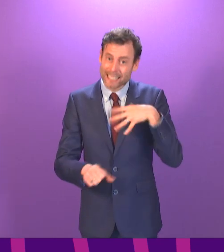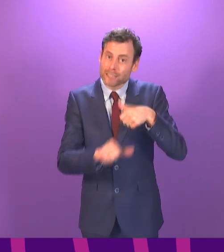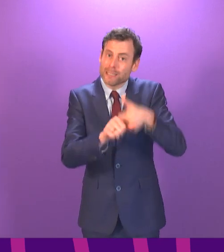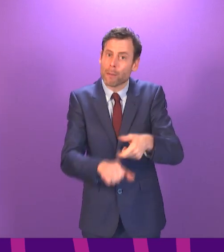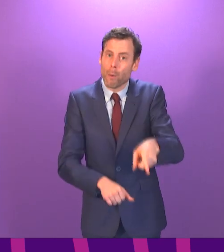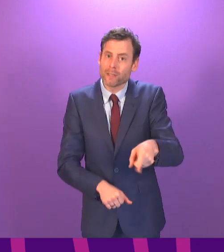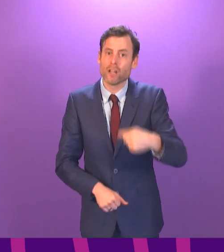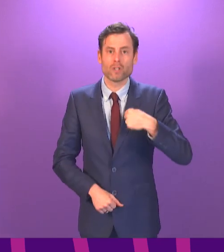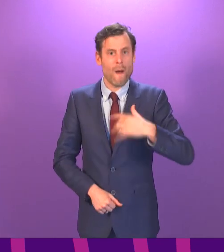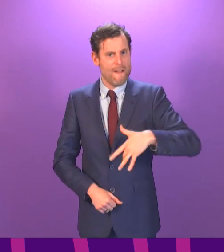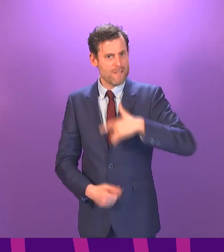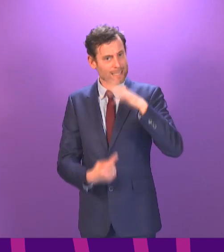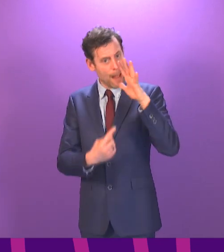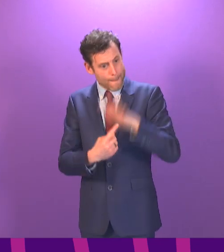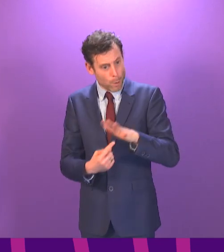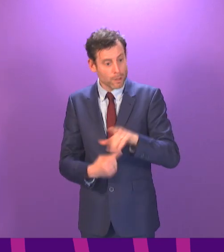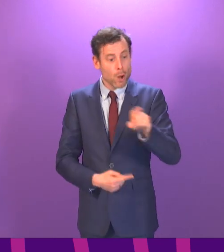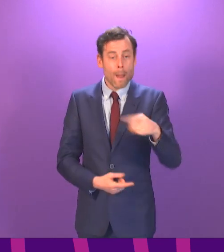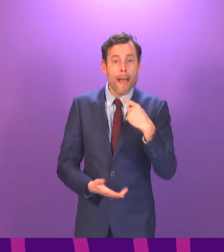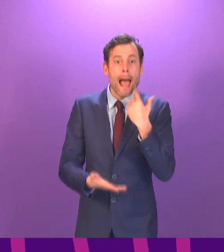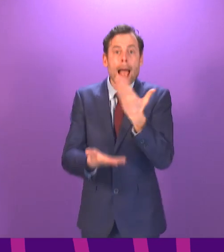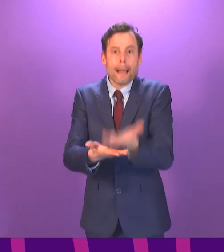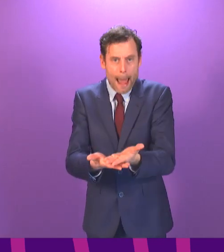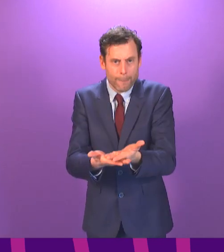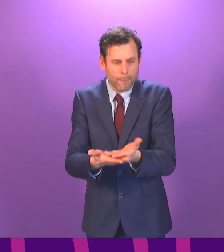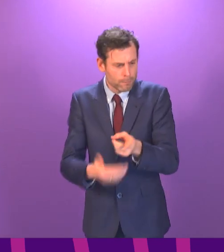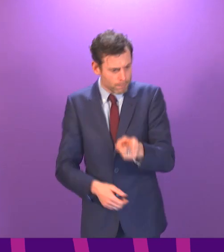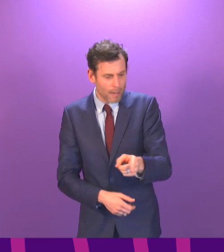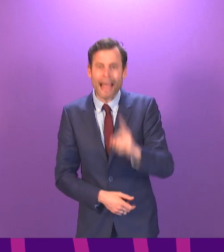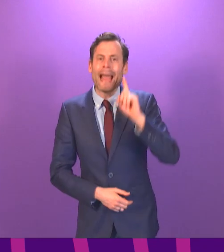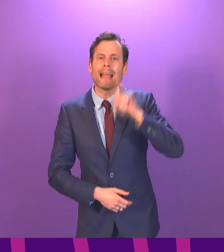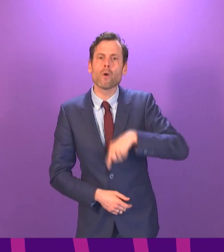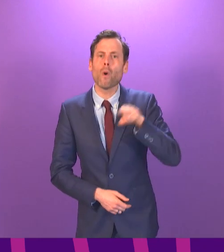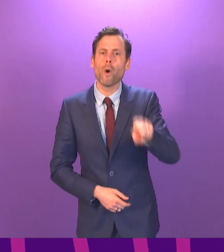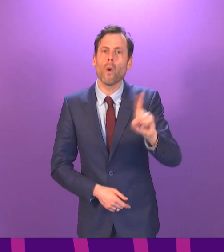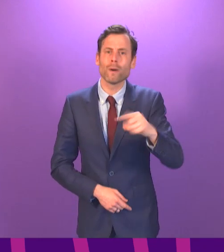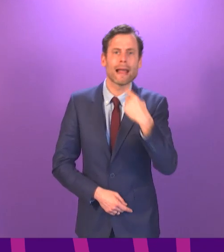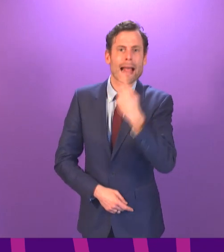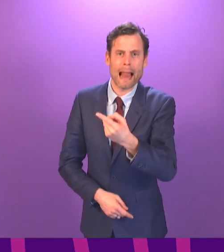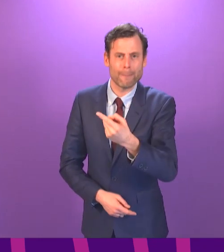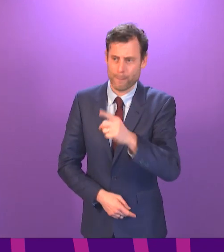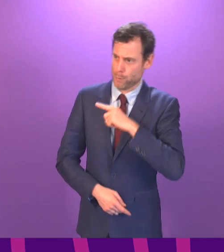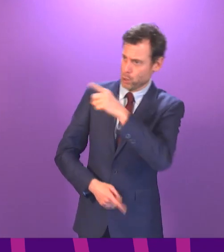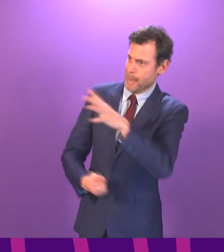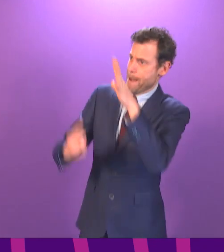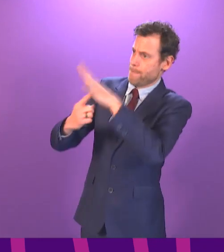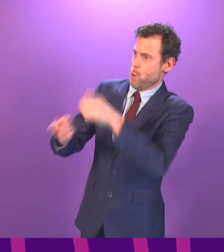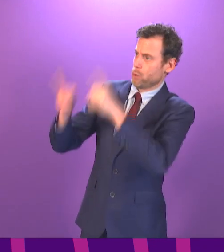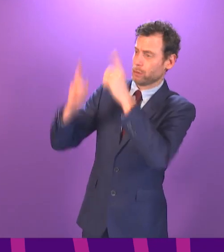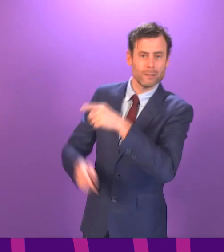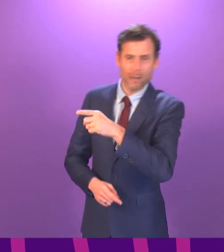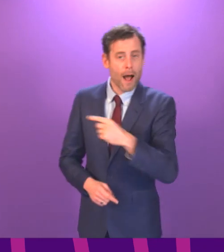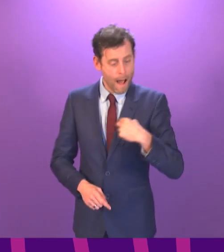was important that they got properly investigated and not swept under the carpet just because of the seniority and the party